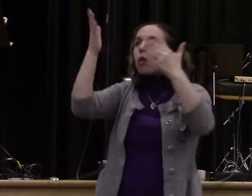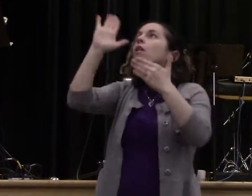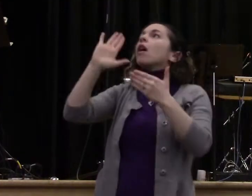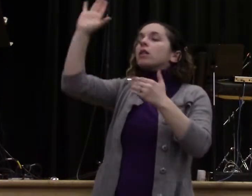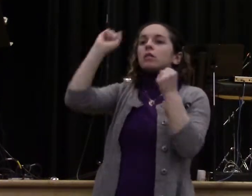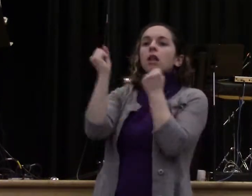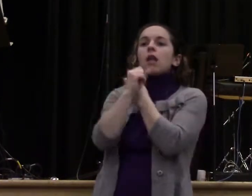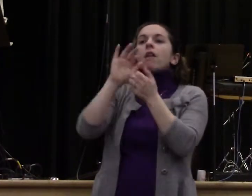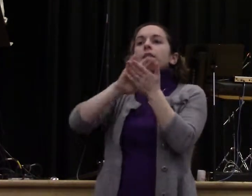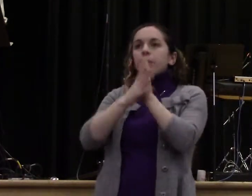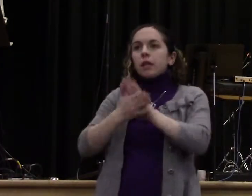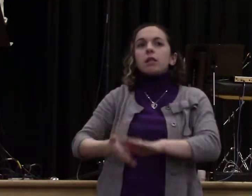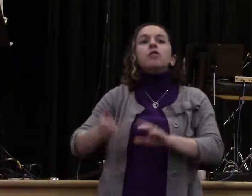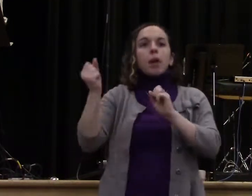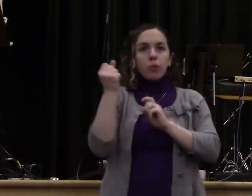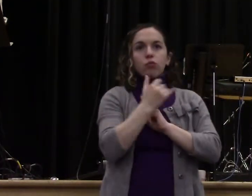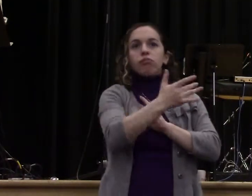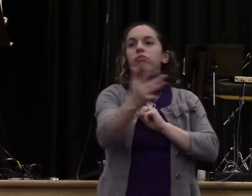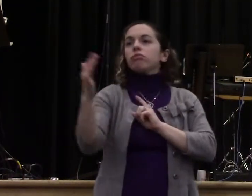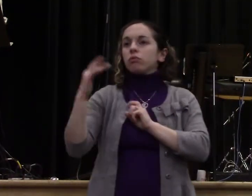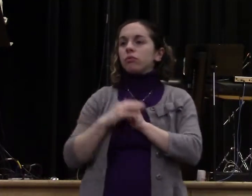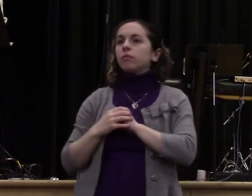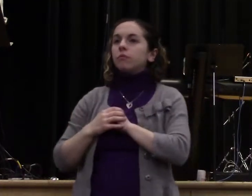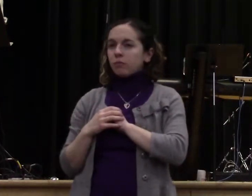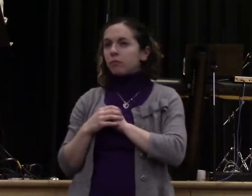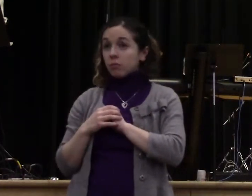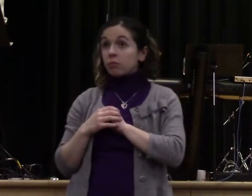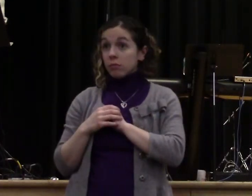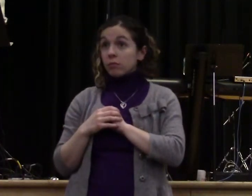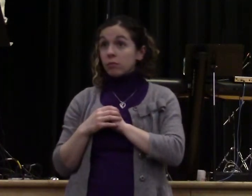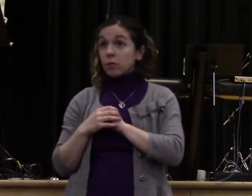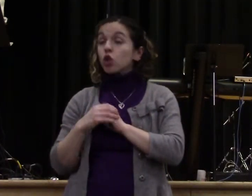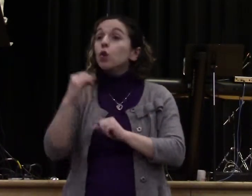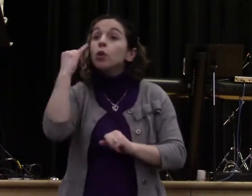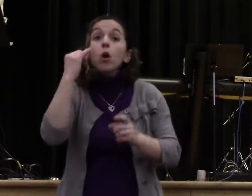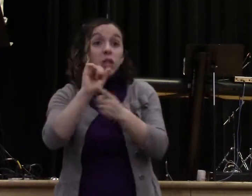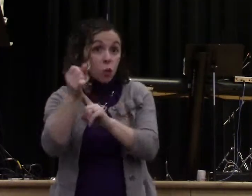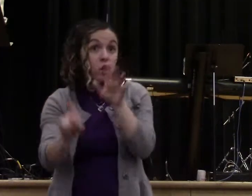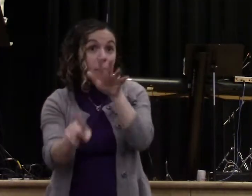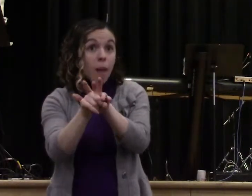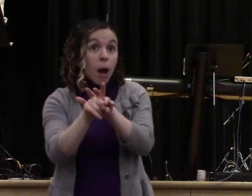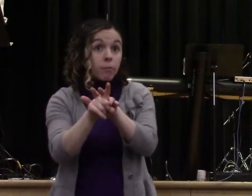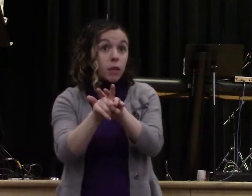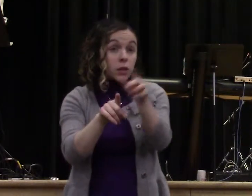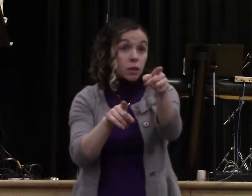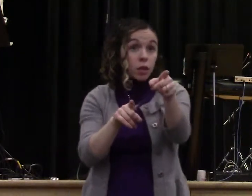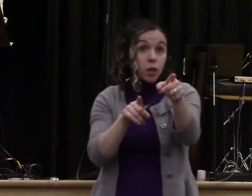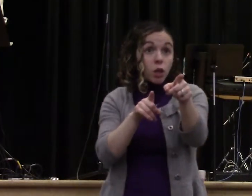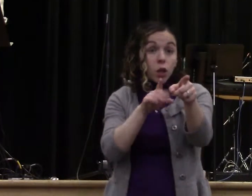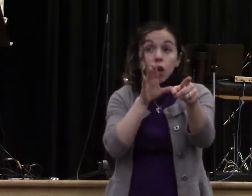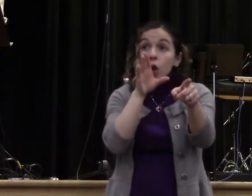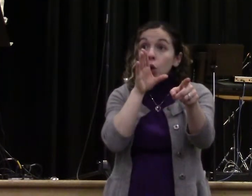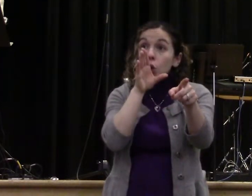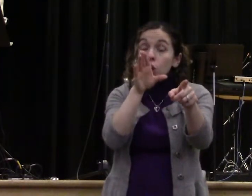You're going to be in a mess. What are you going to mirror? Are you going to mirror the attitude of the person that's creating the mess.